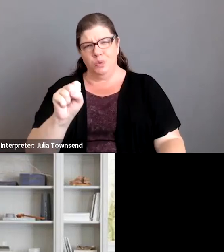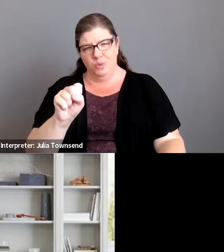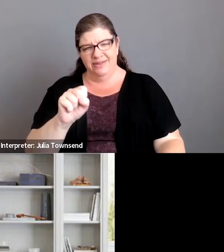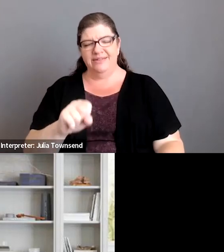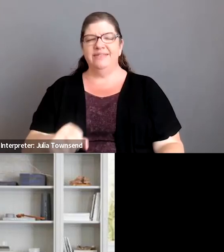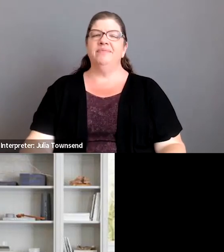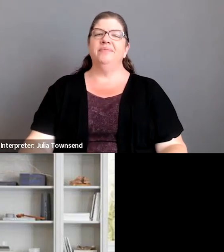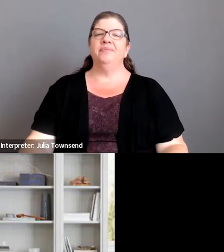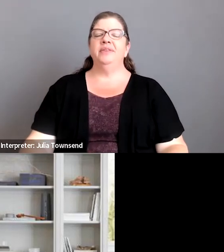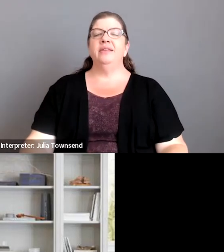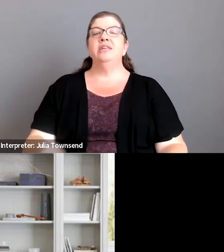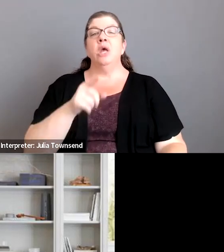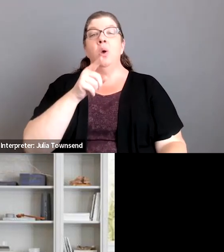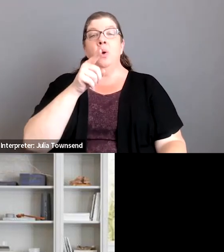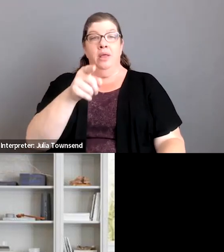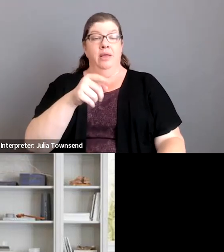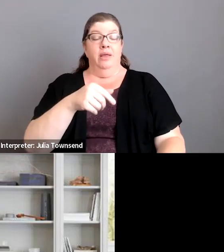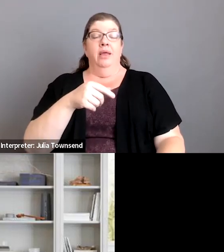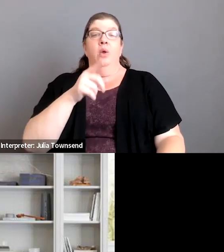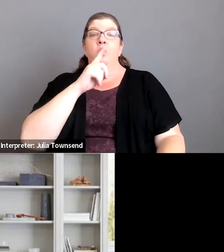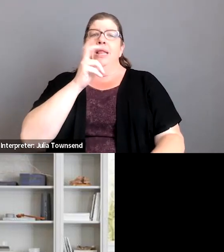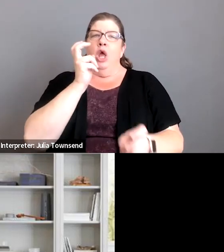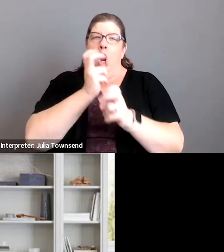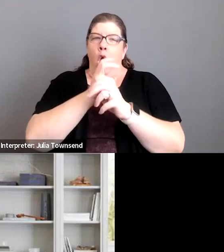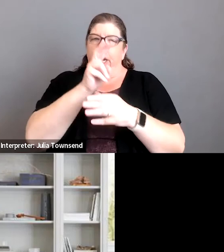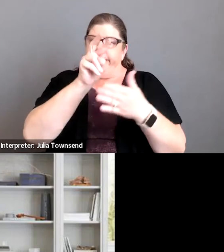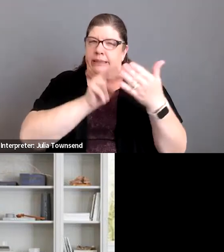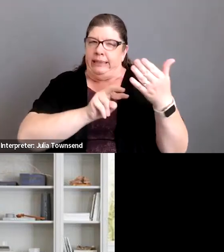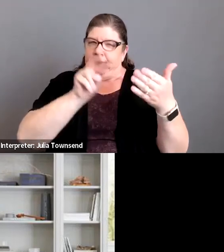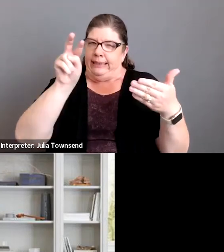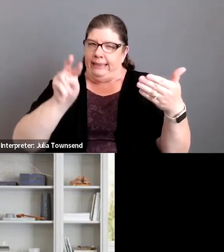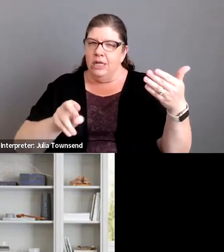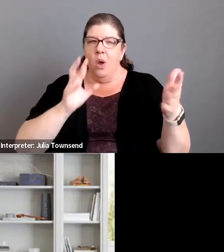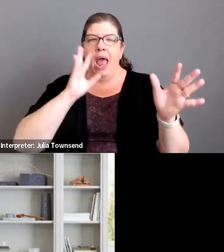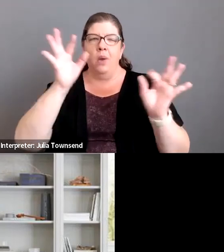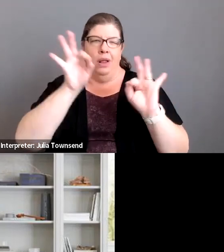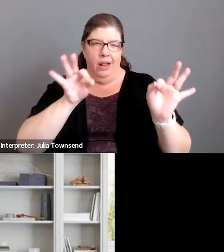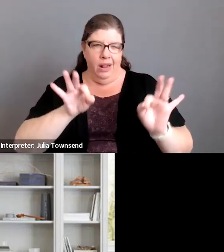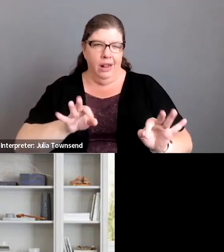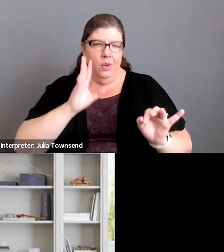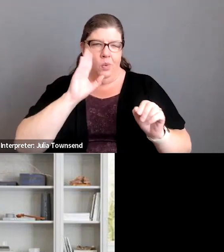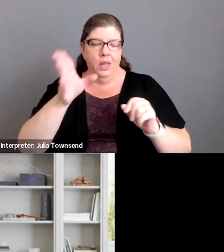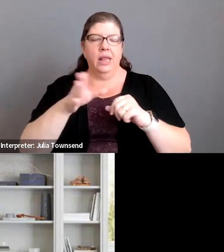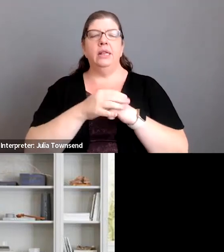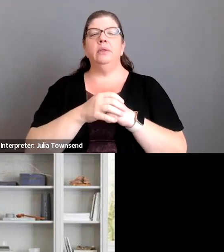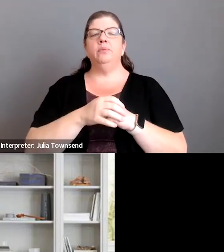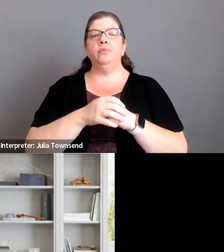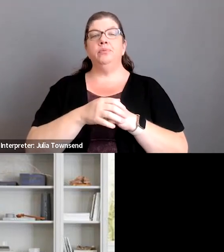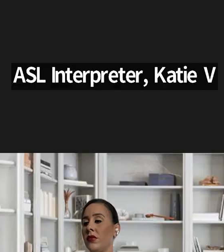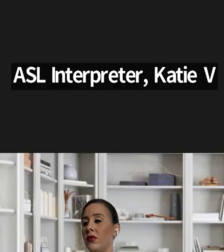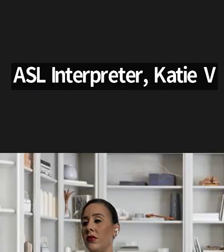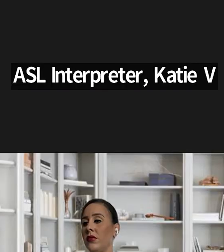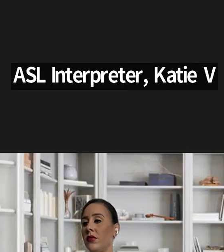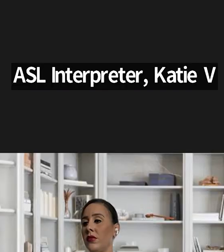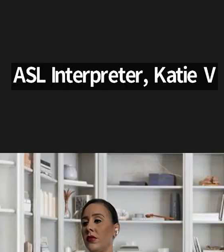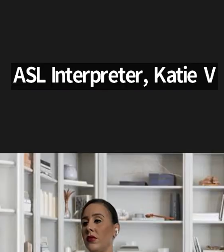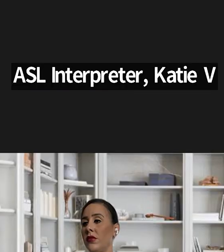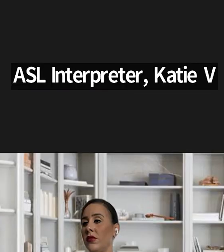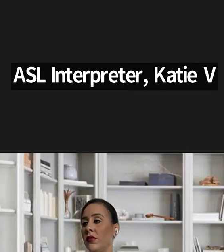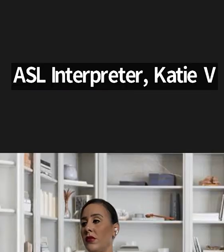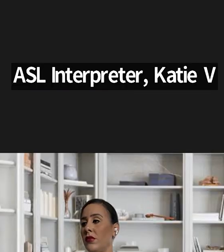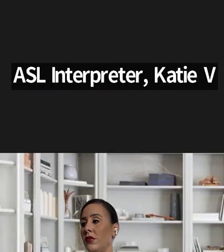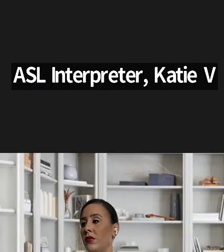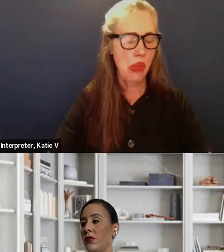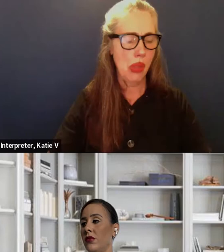this is what it's really hard to see i'm just gonna kind of talk it through real quick this is what our district's assessed